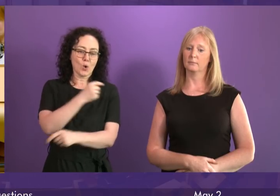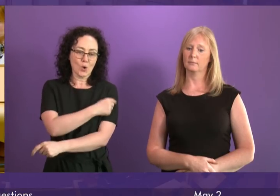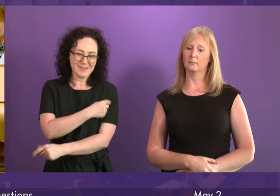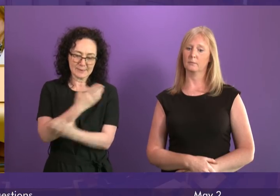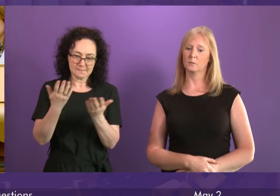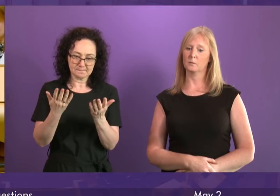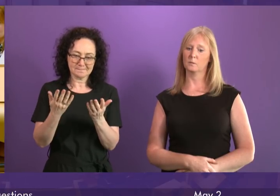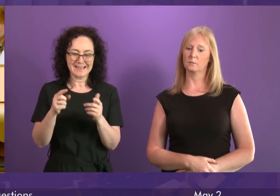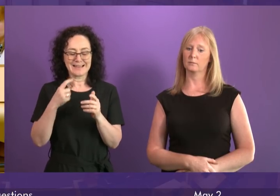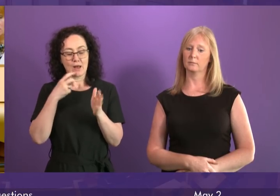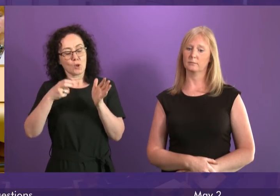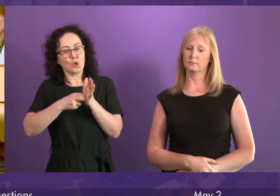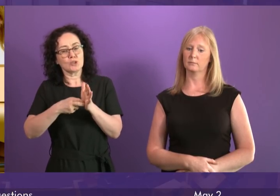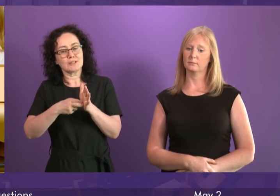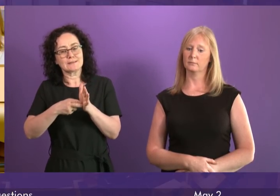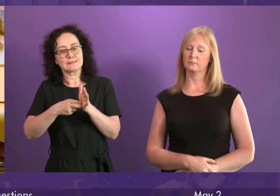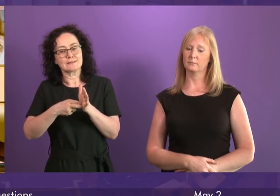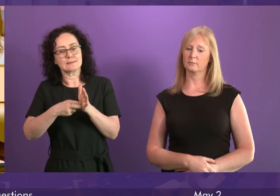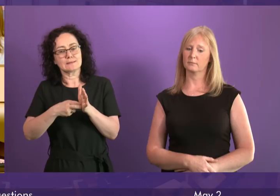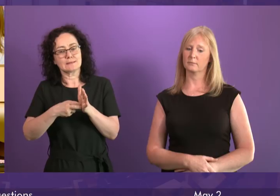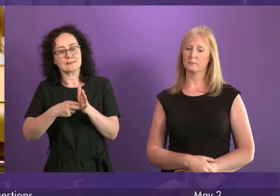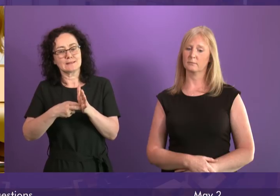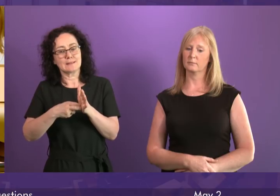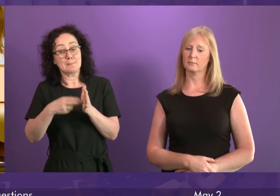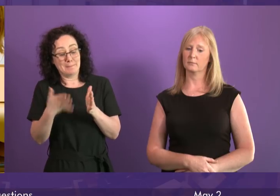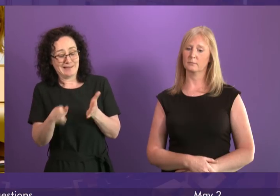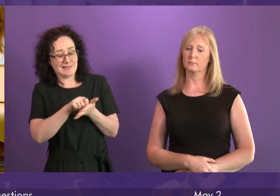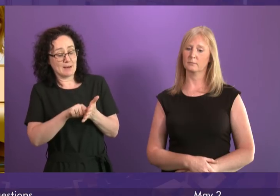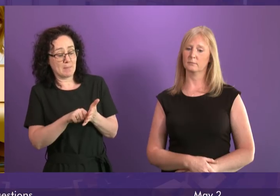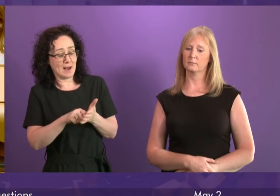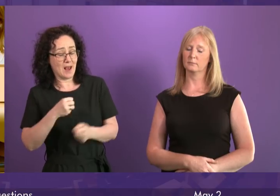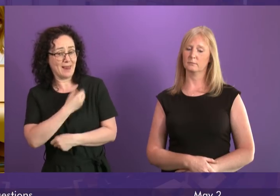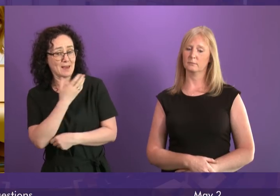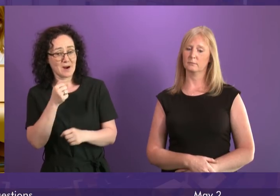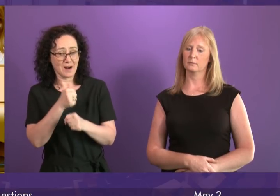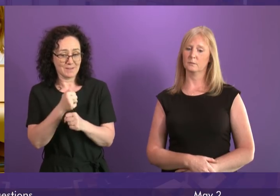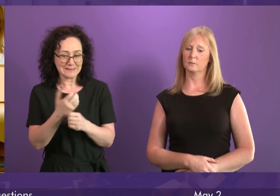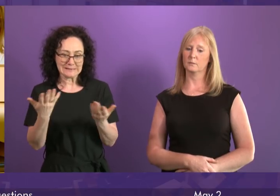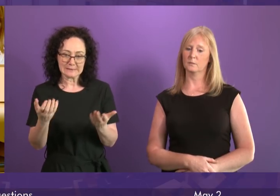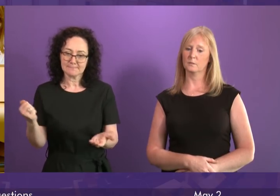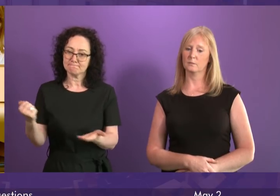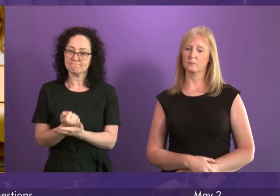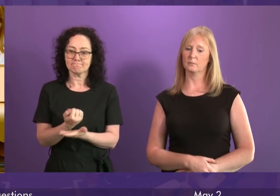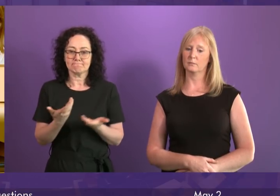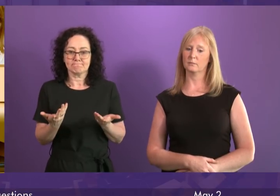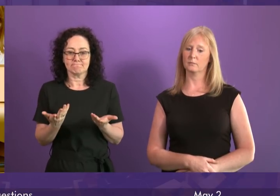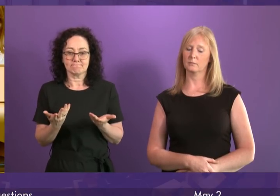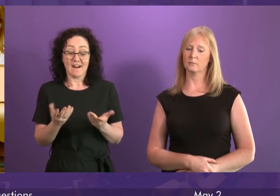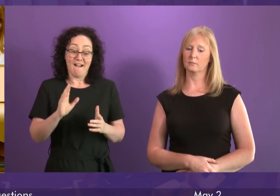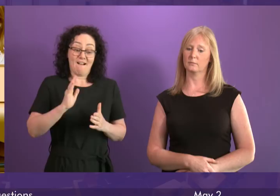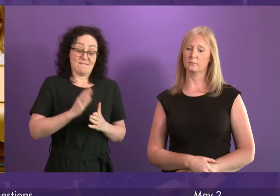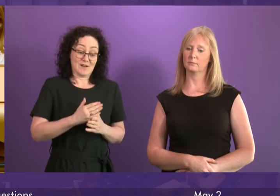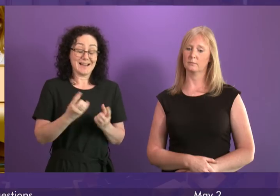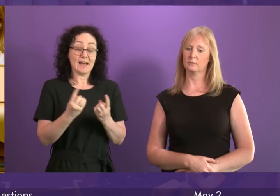contract signed by a Labour government, this is unfortunately first and